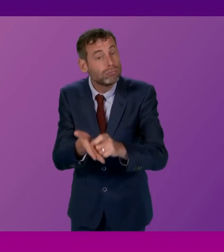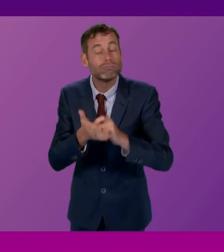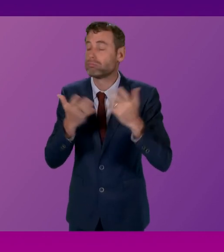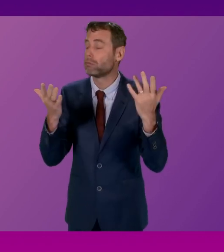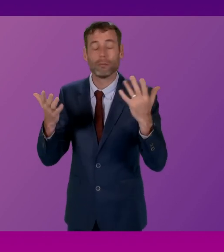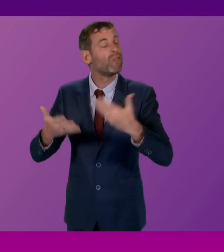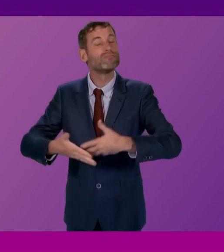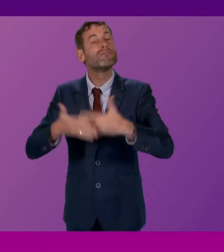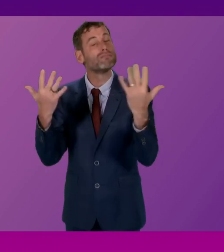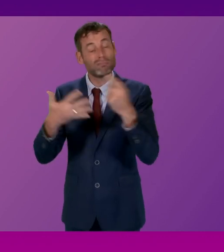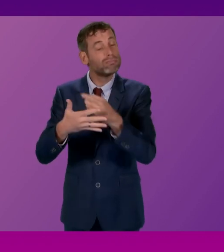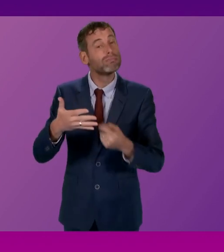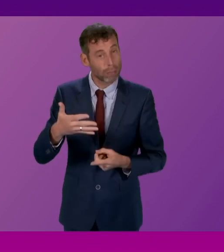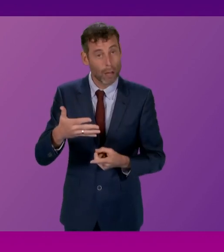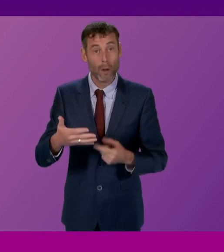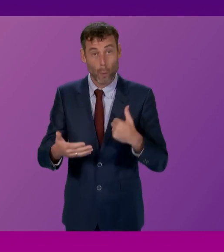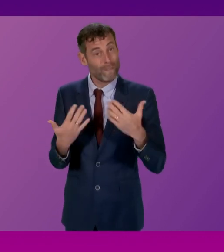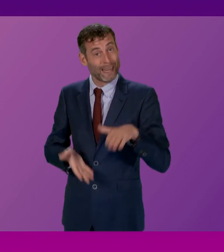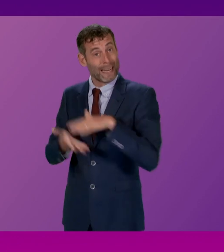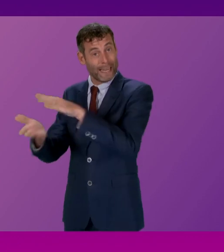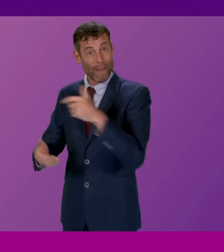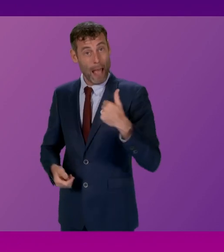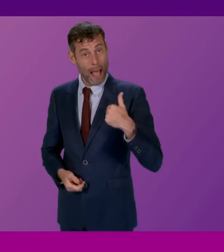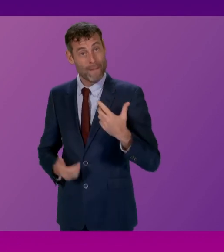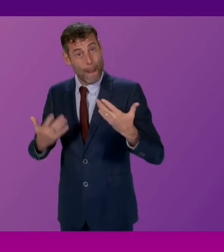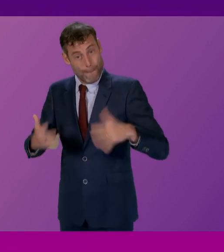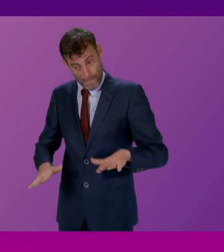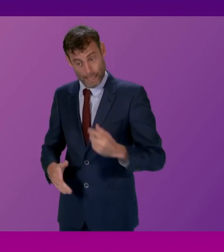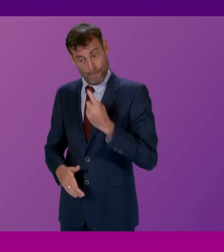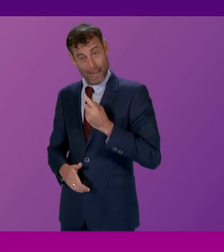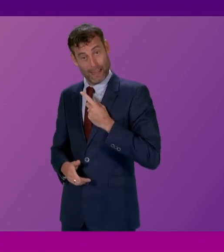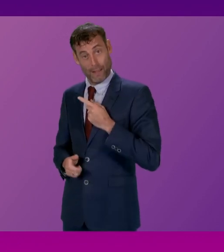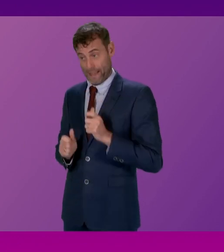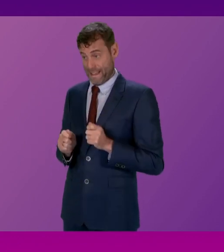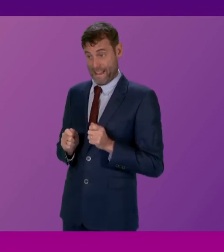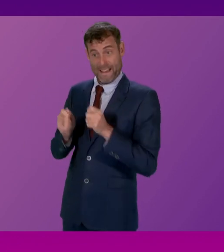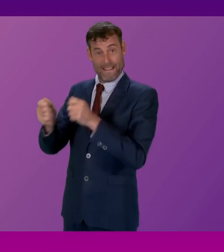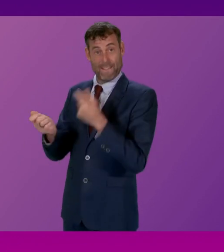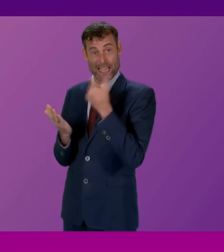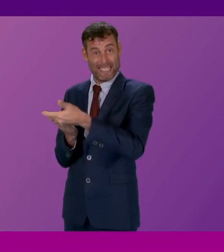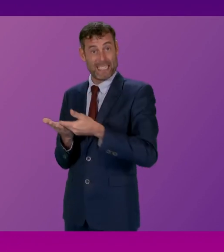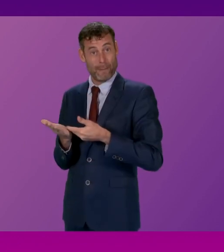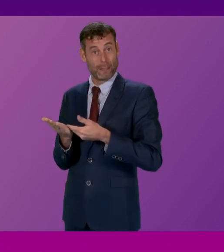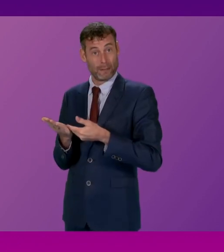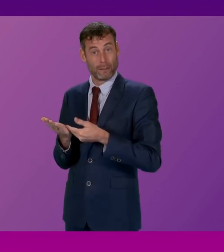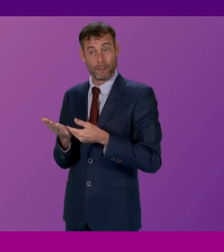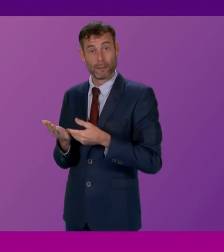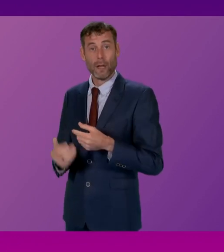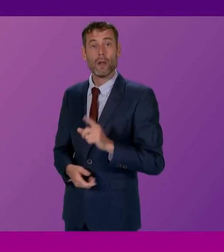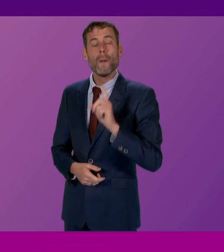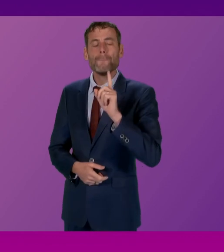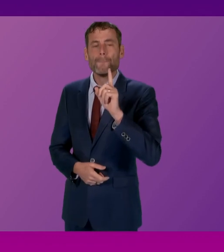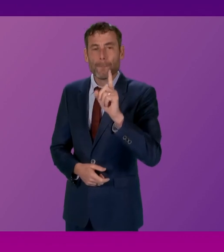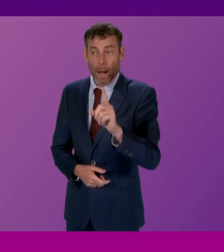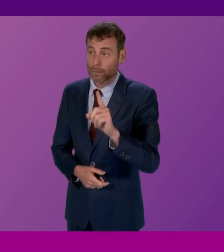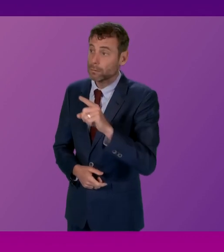all that information has been provided. I myself have provided a statement, of course, to the inquiry as well. But I do note the